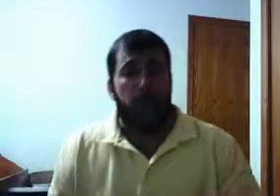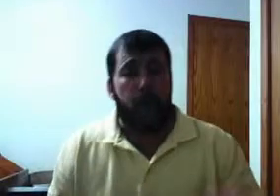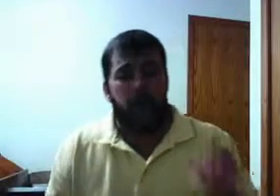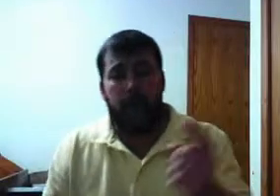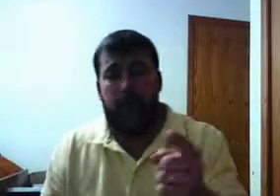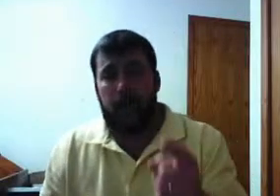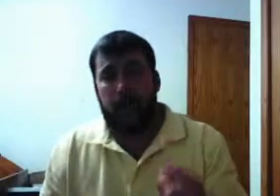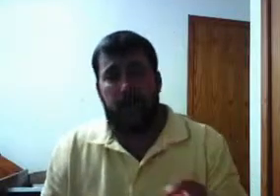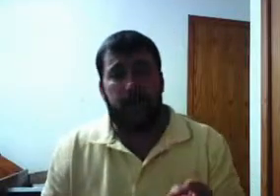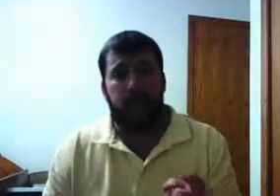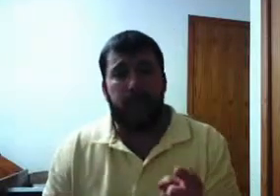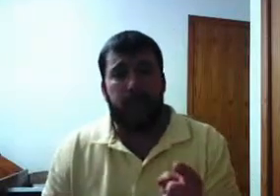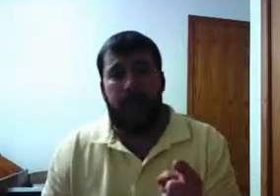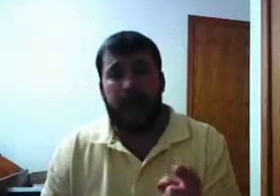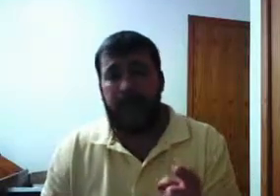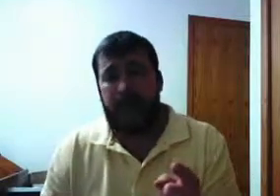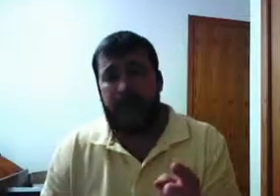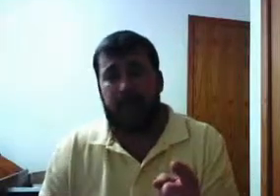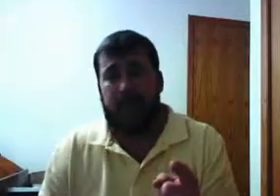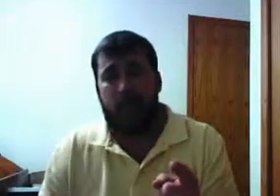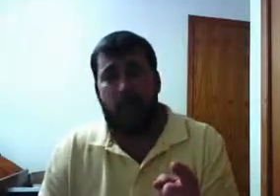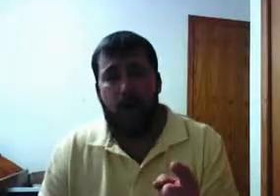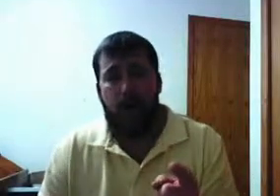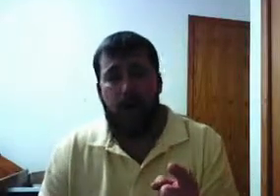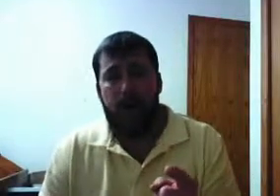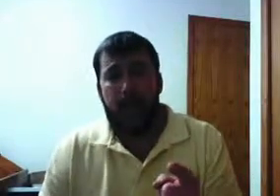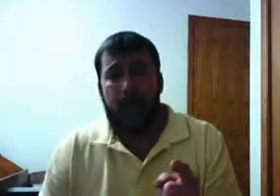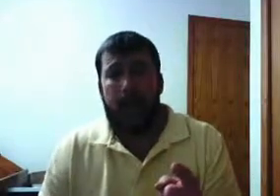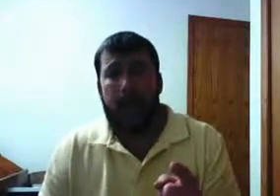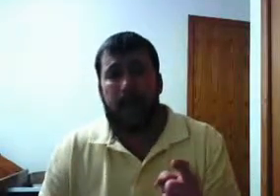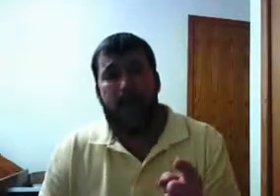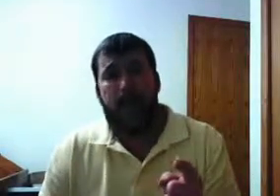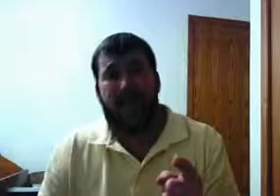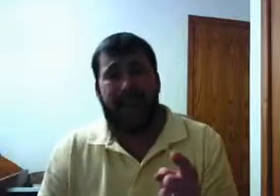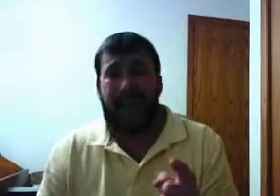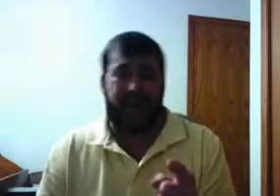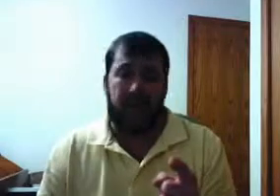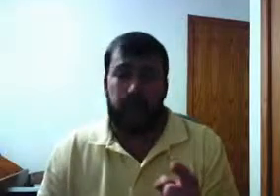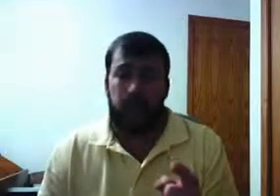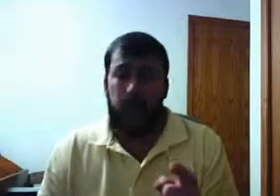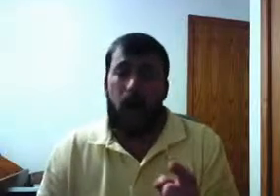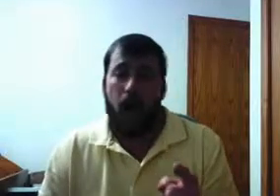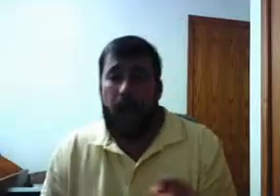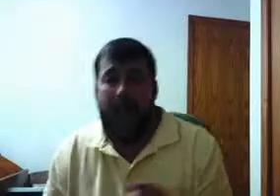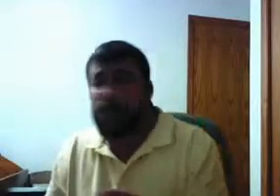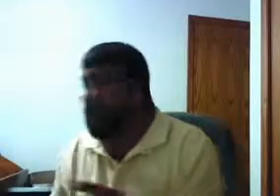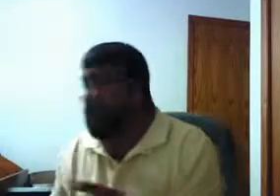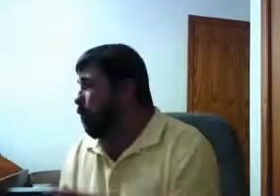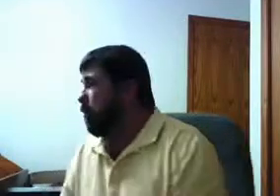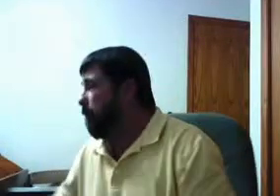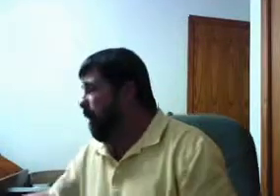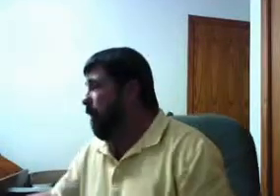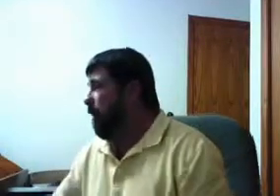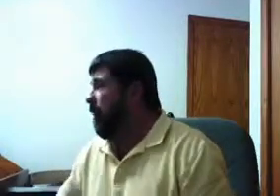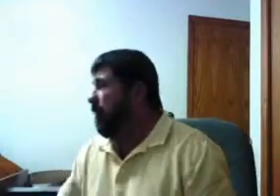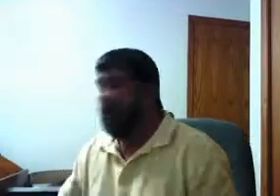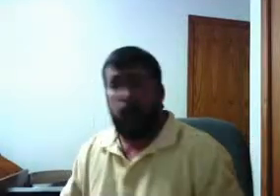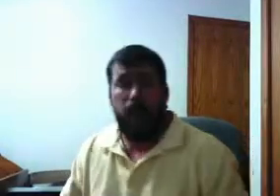put them down and sit them down beside End Time Watchmen and I could, by God, ask them, Are you happy with what you've done? You know what?